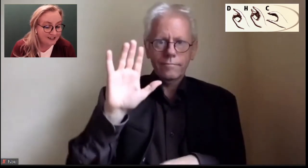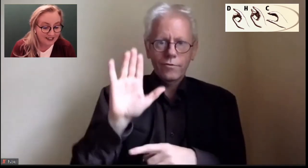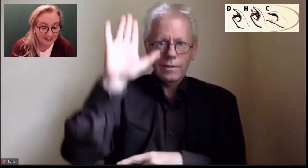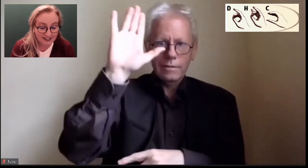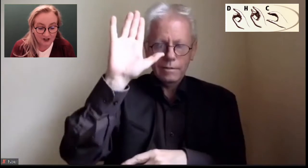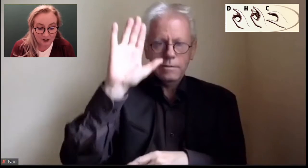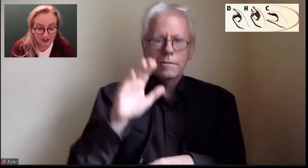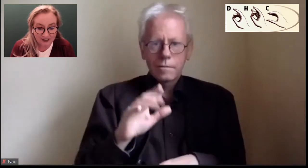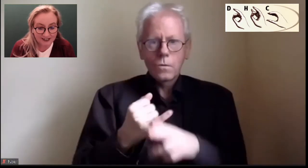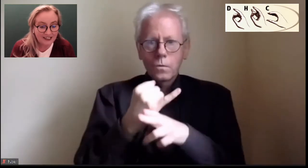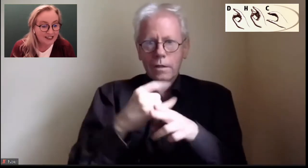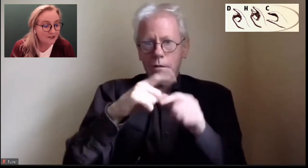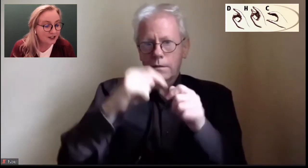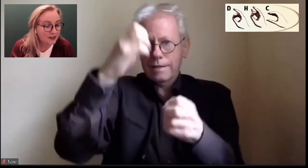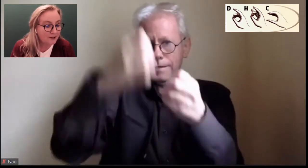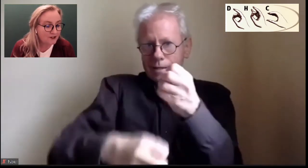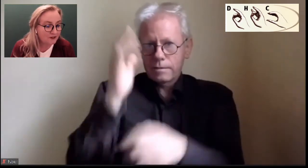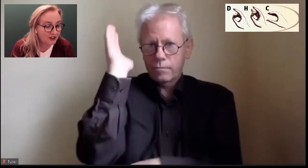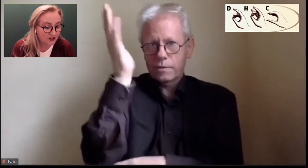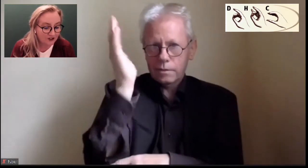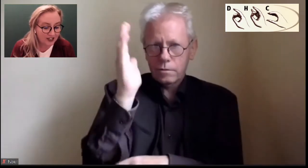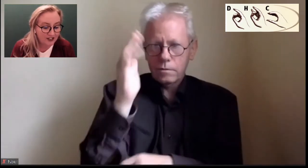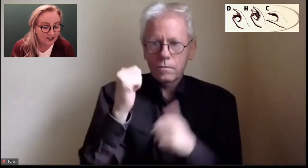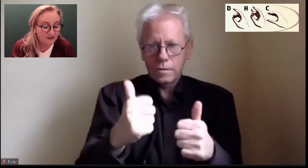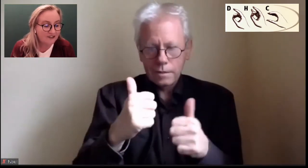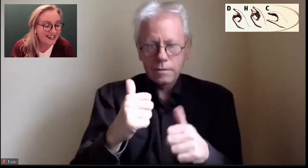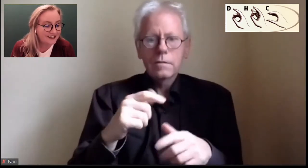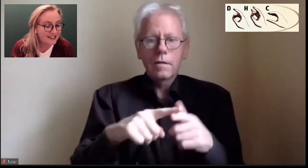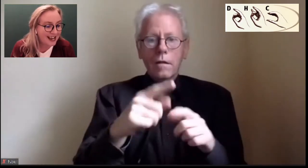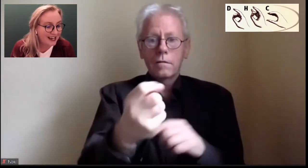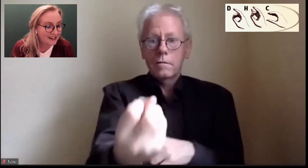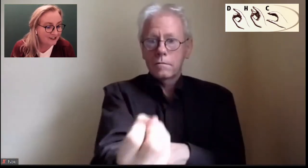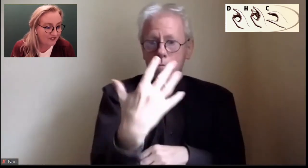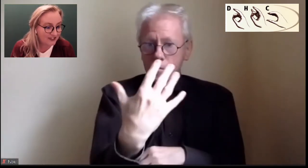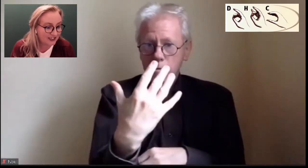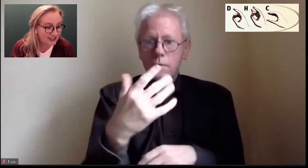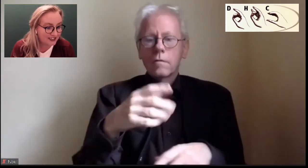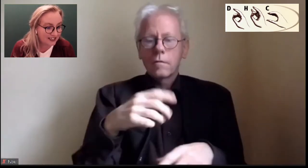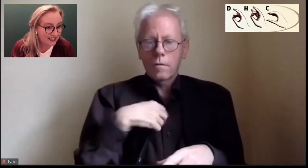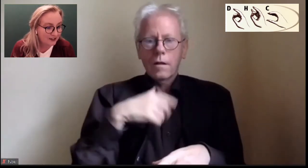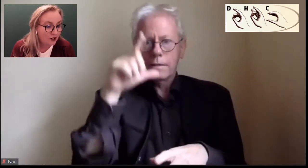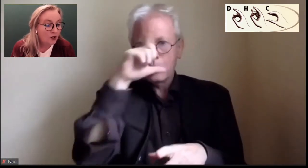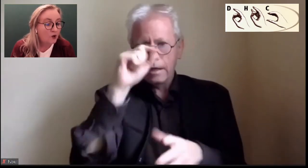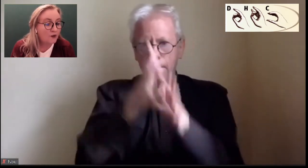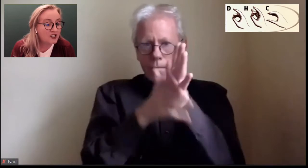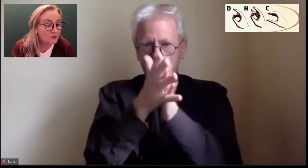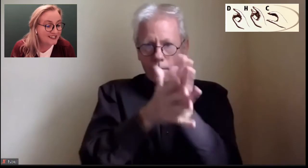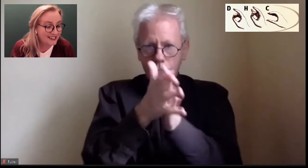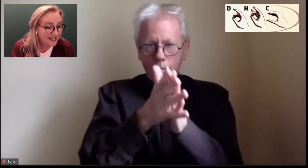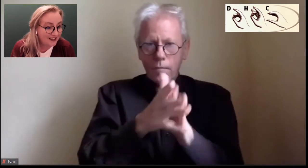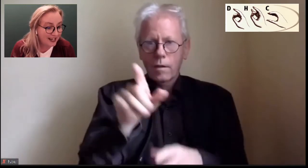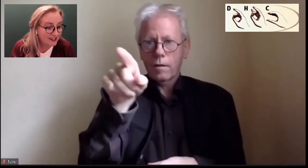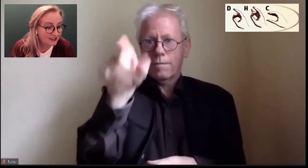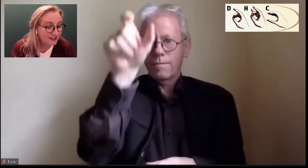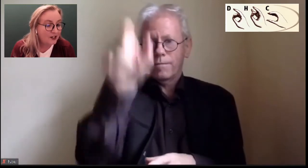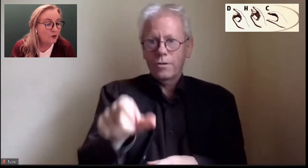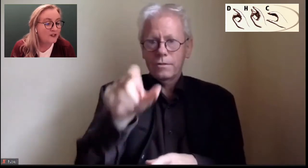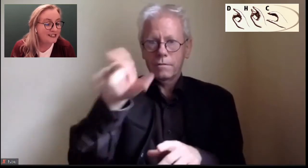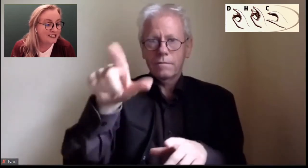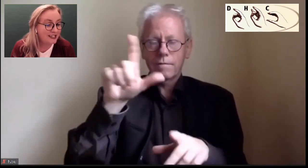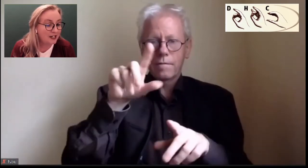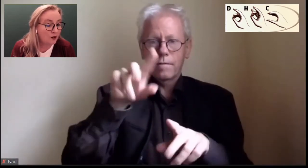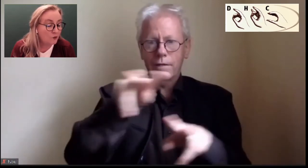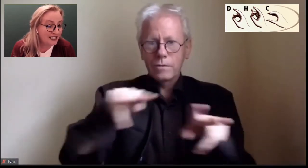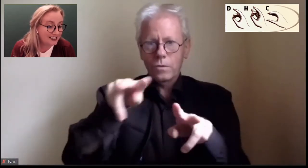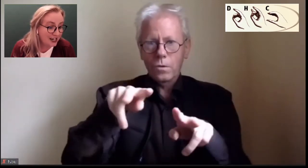of doing that is, as you can see down at the bottom of the screen, there's a raised hand facility. Once we see that,